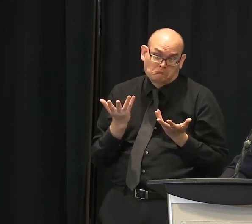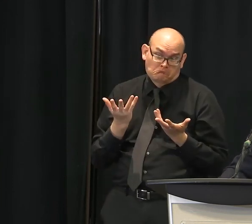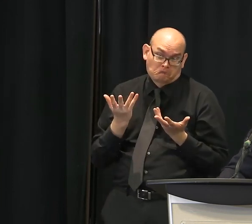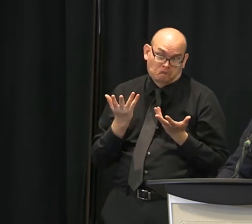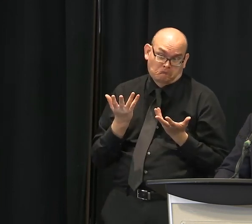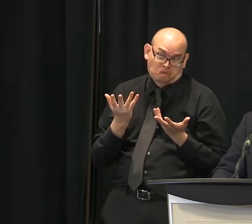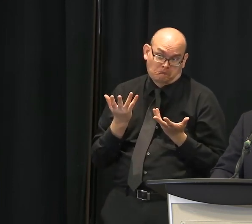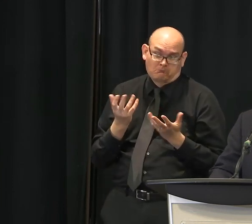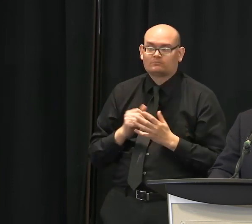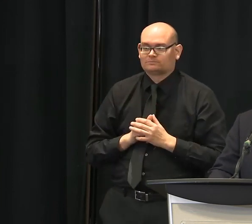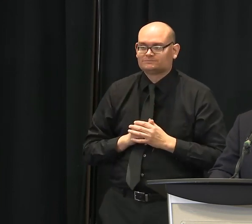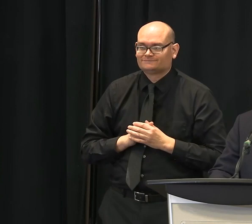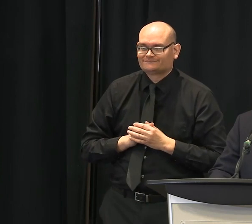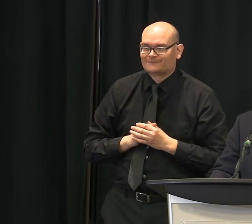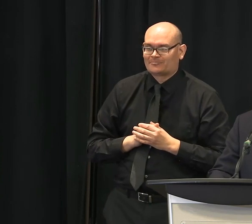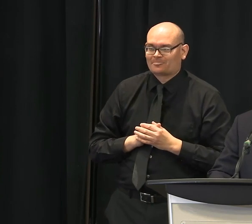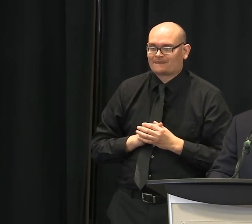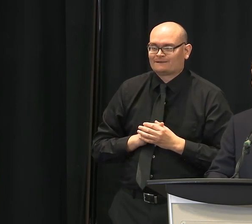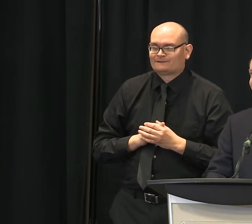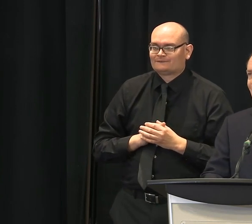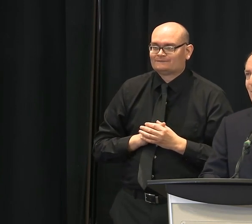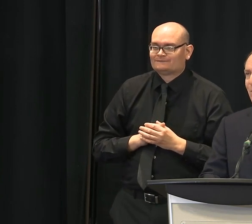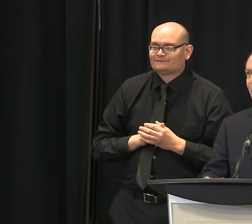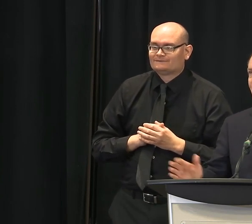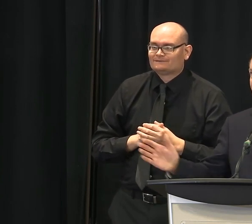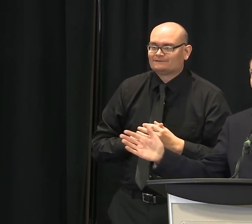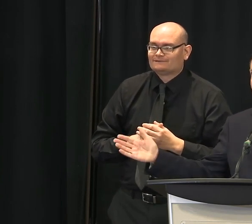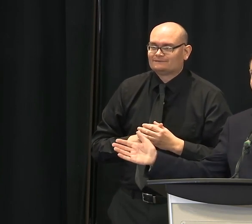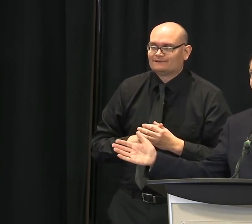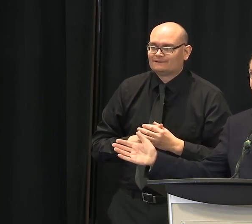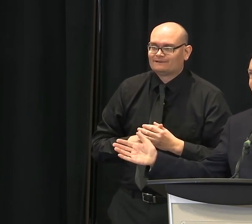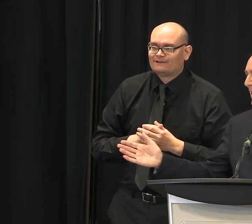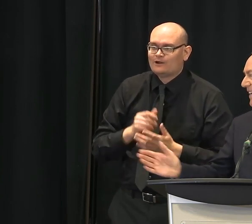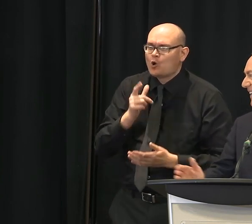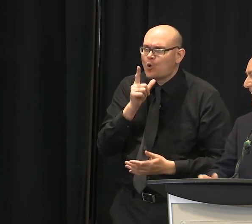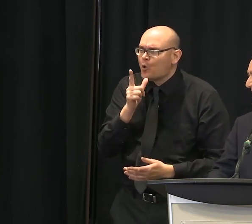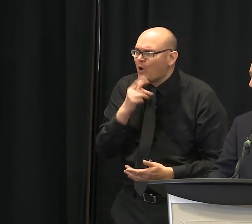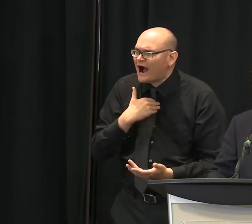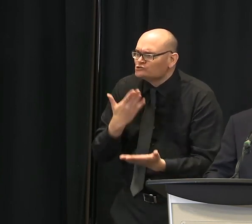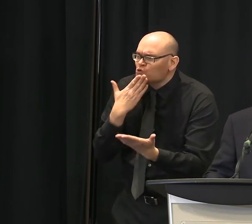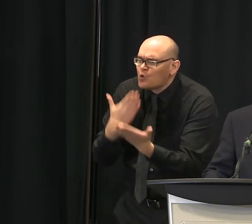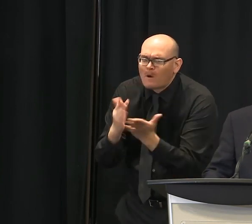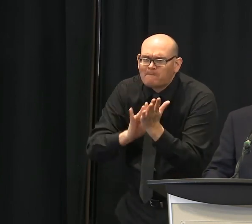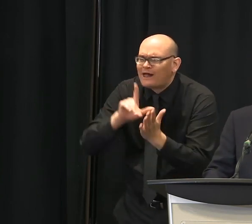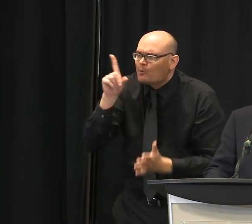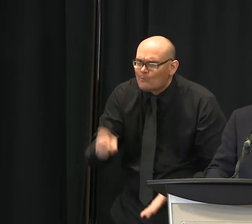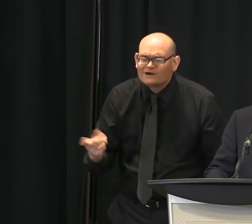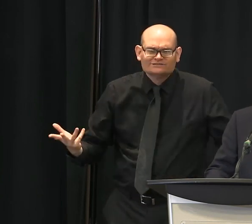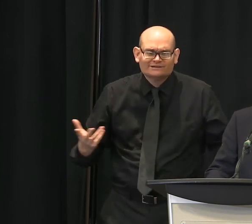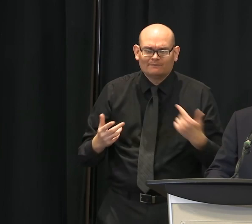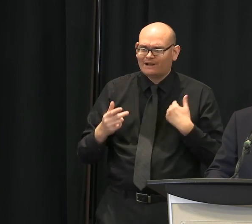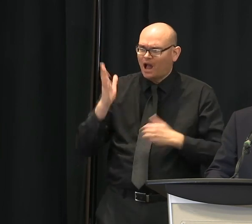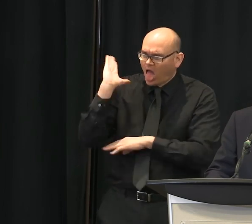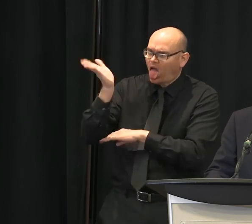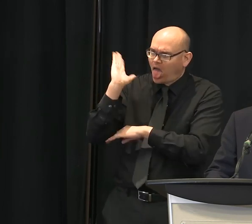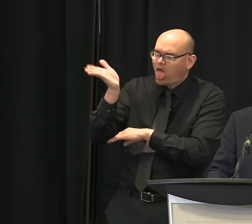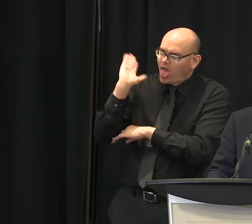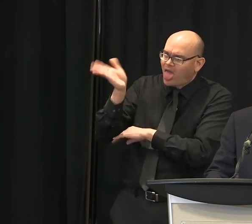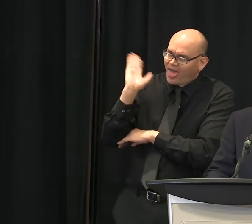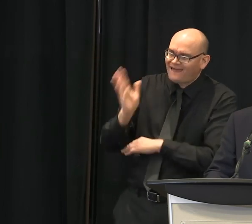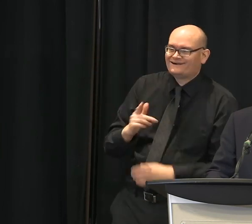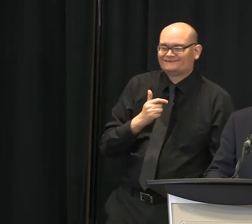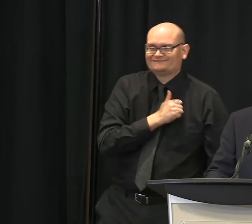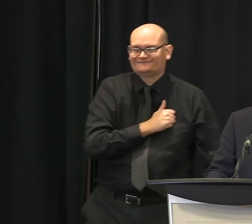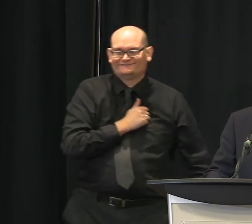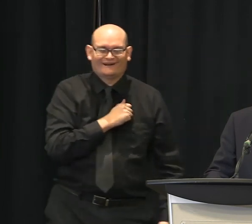Now, who's got a good medical-related question with our experts here? Come on. Sorry, I just have a question for you,